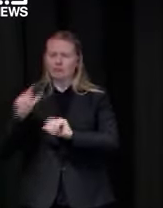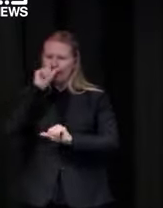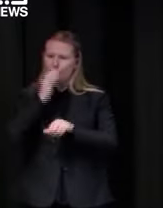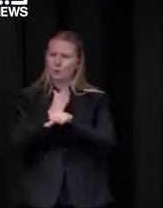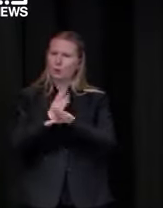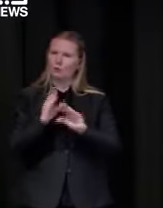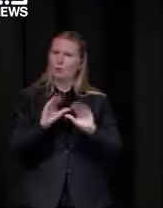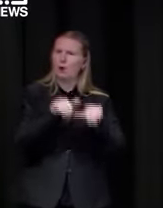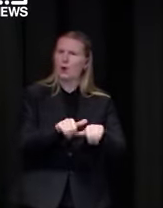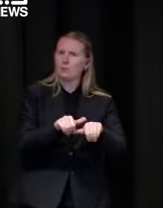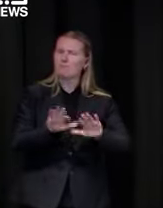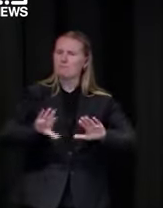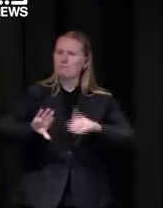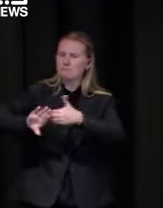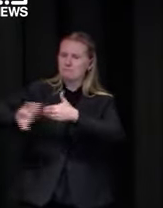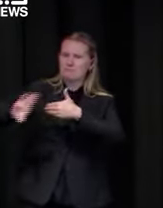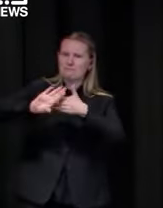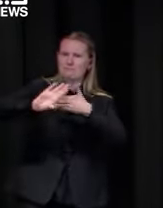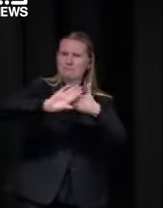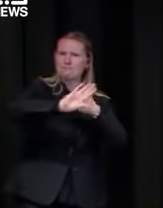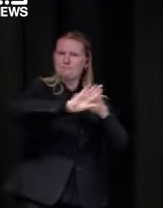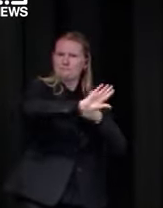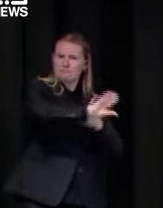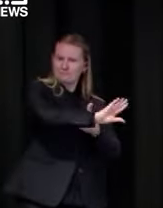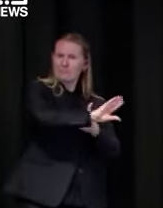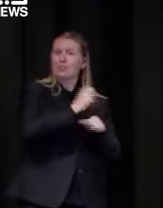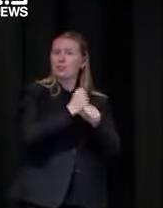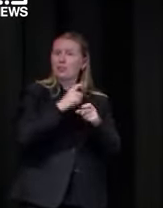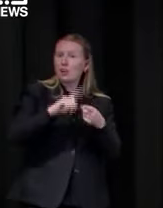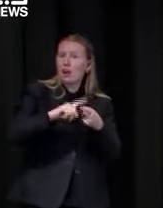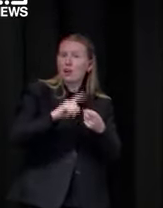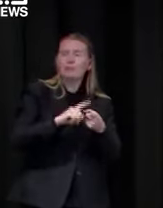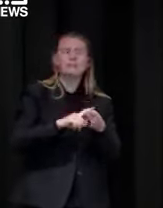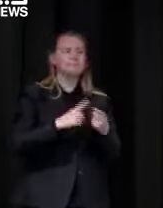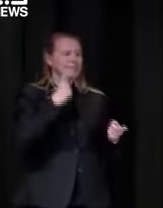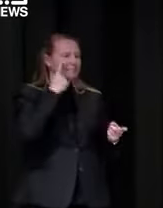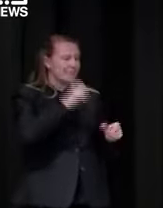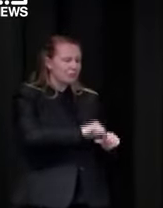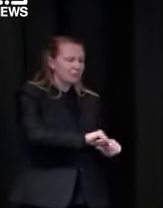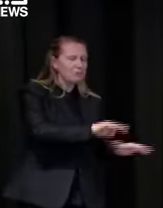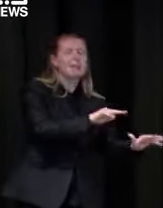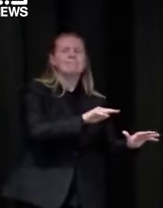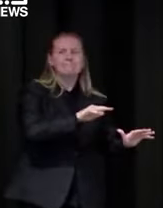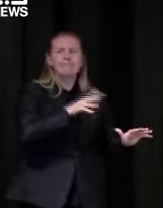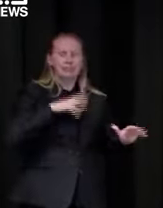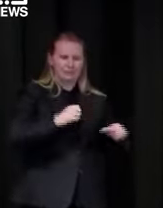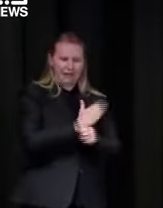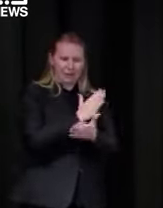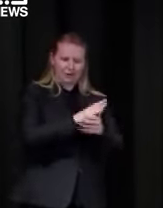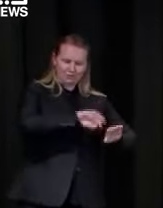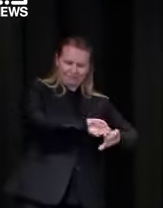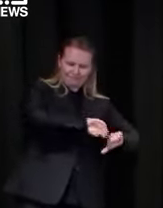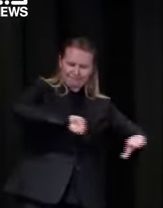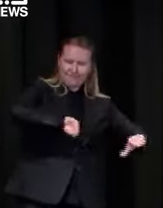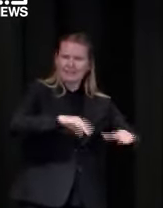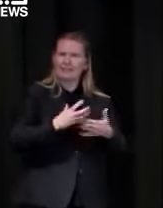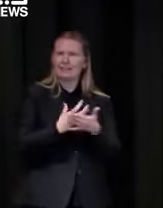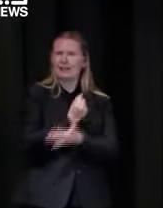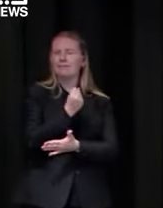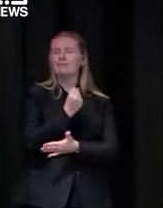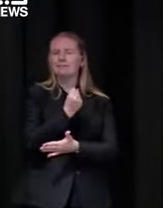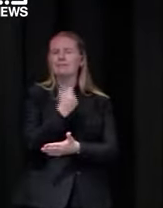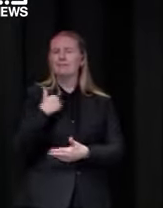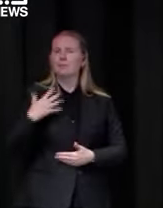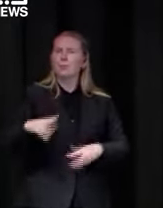significant outbreaks in geelong head office operations we've seen similar outbreaks elsewhere i'd asked for business to be particularly